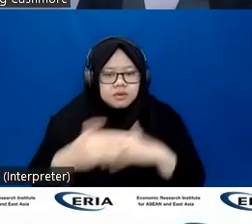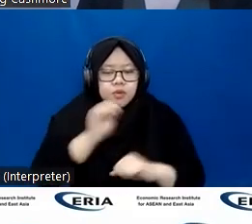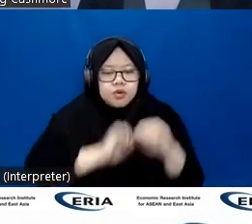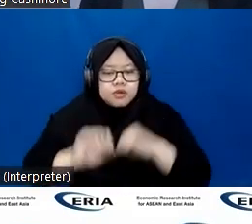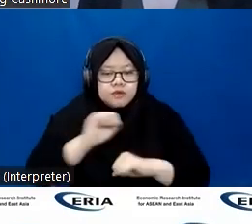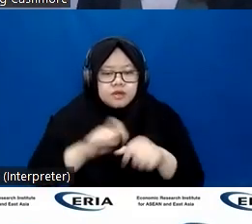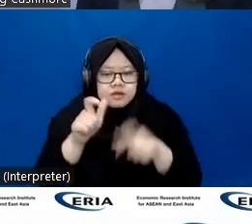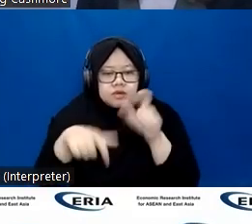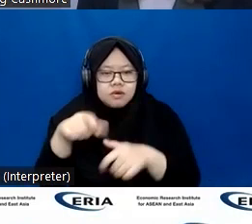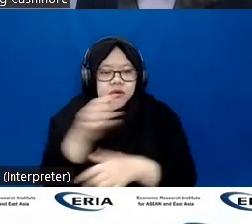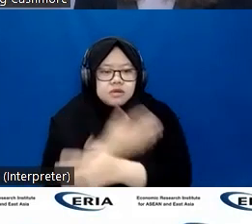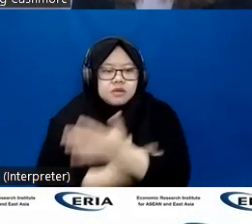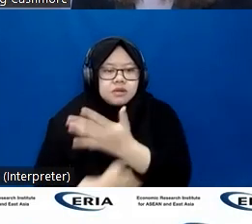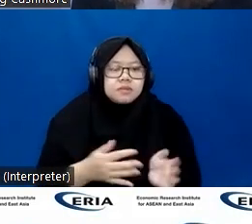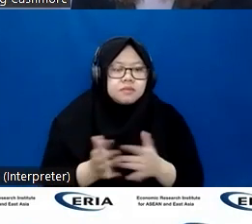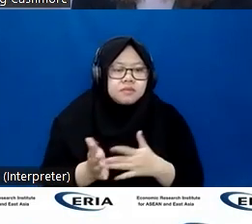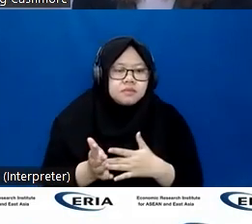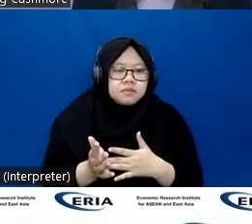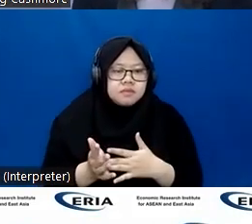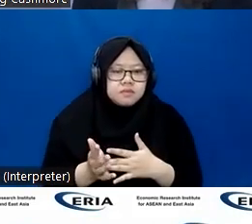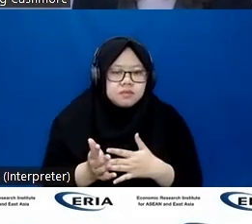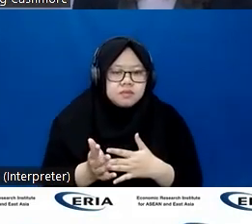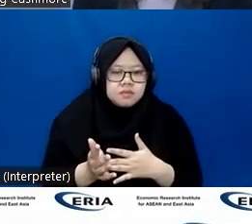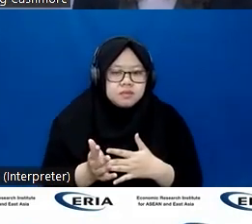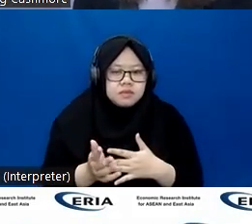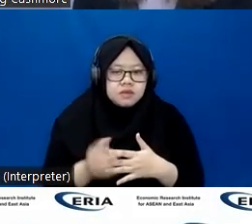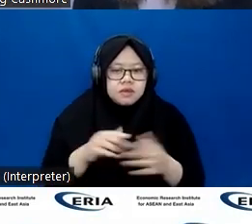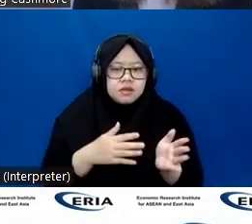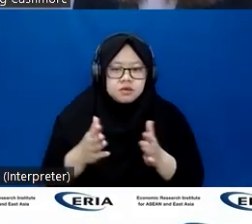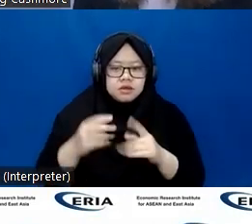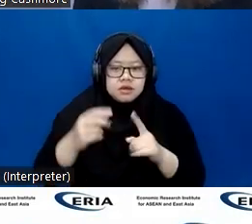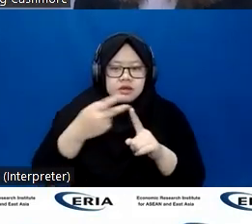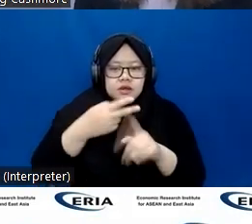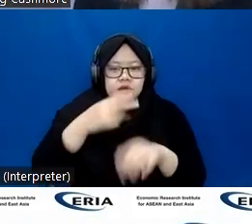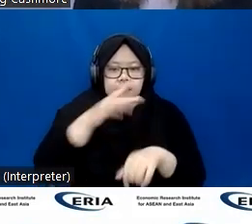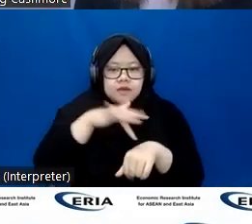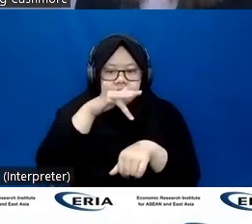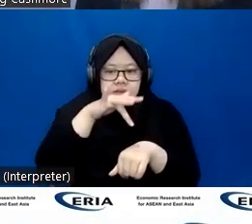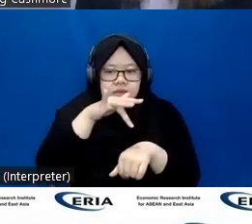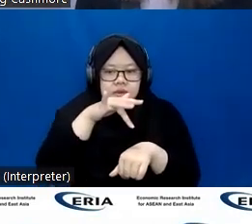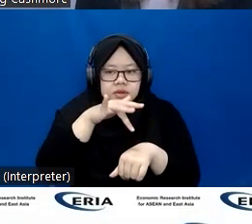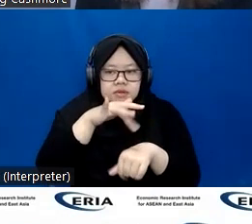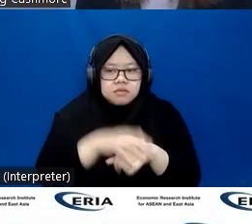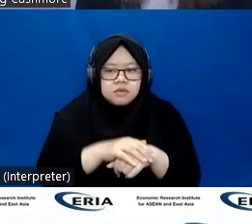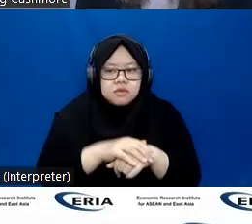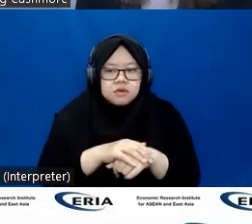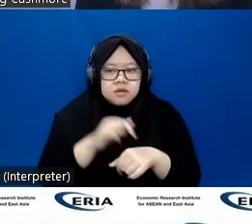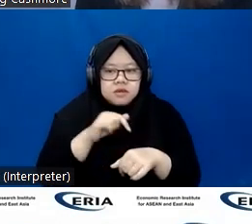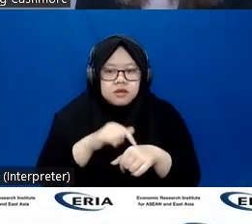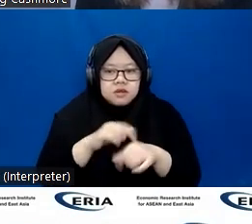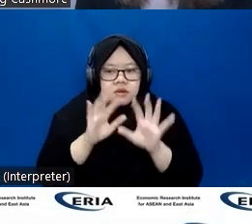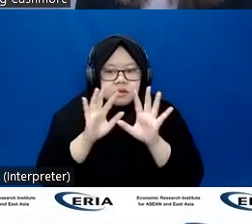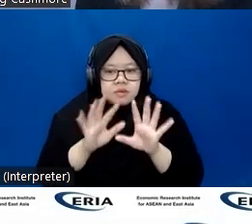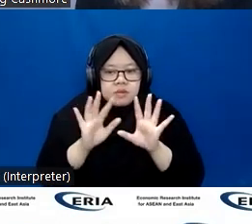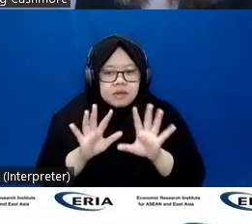There's also a social enterprise in the Philippines called virtual HITs, which is focused on equipping people with disabilities with the